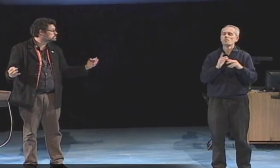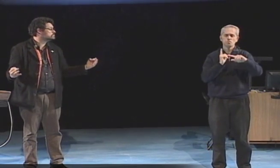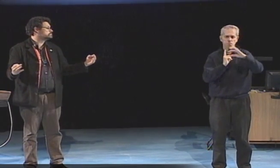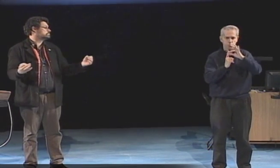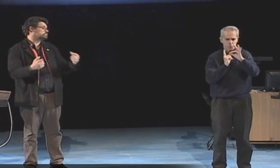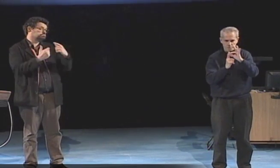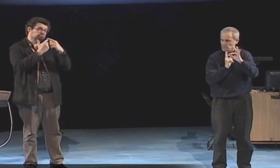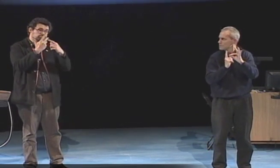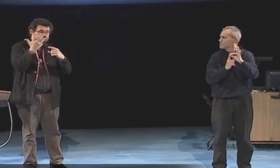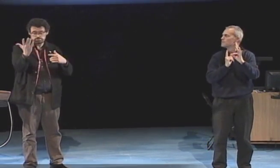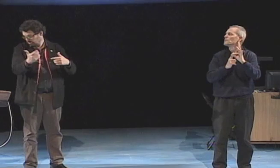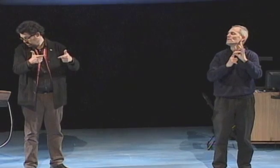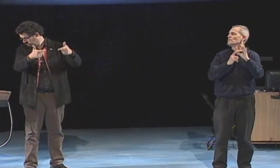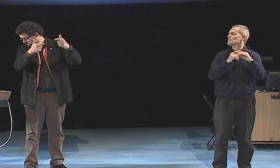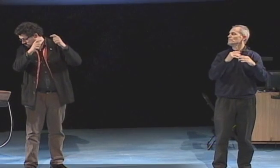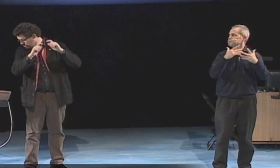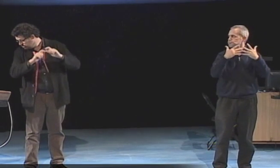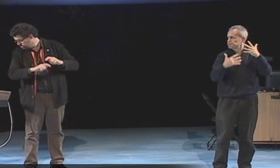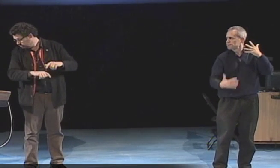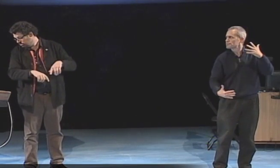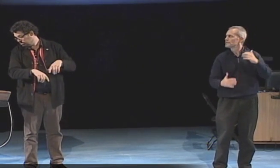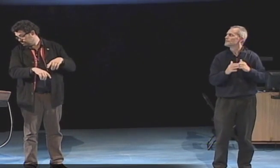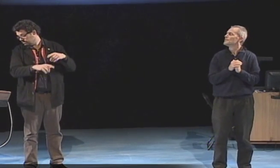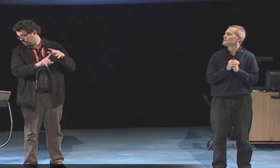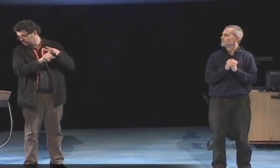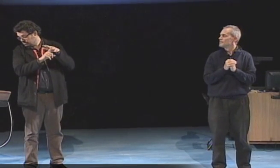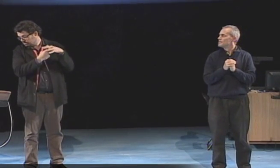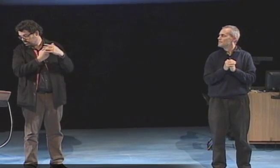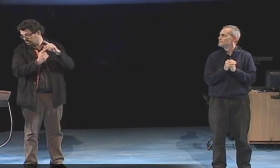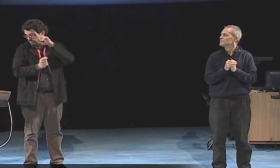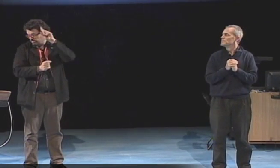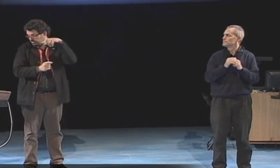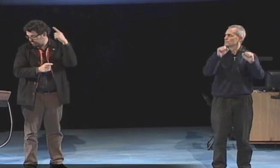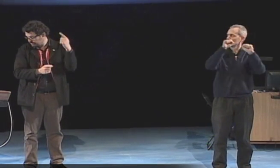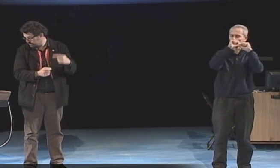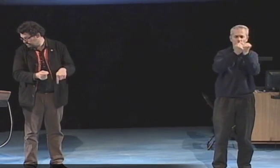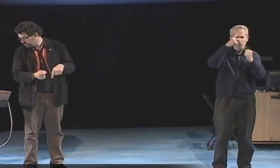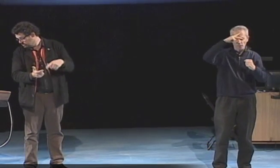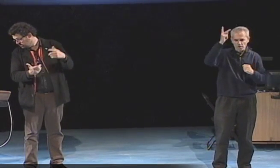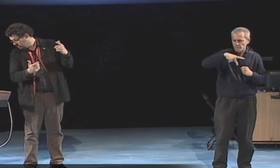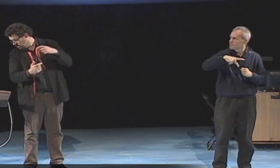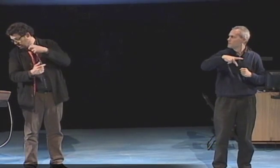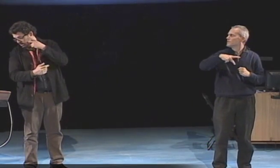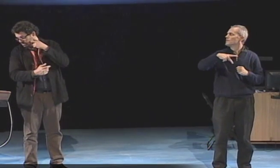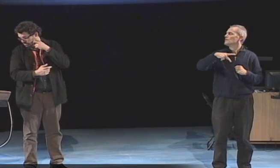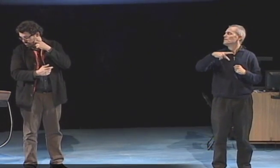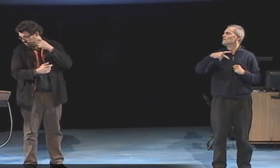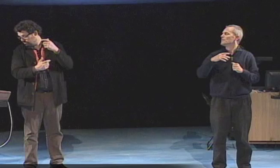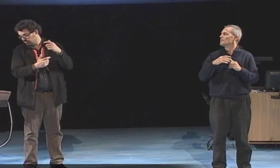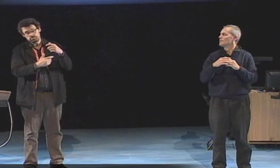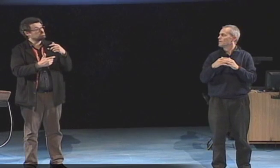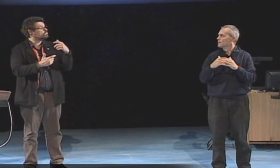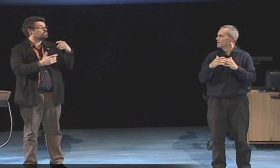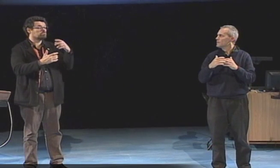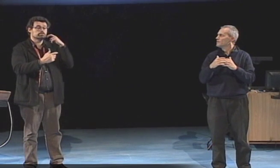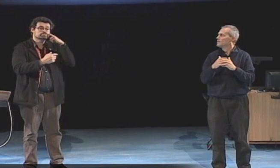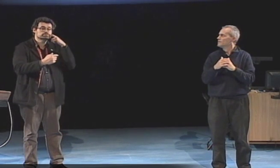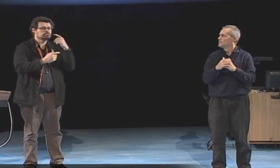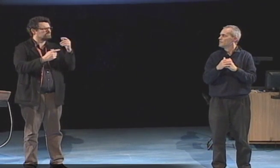catholicism buddhism christianity philosophy